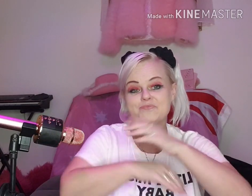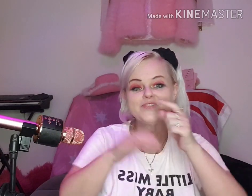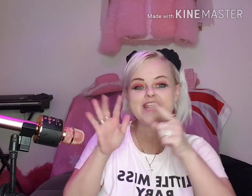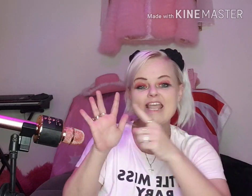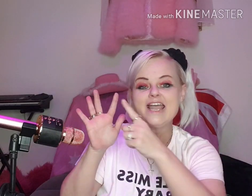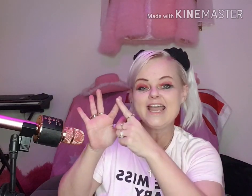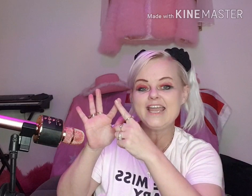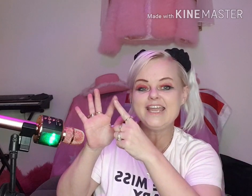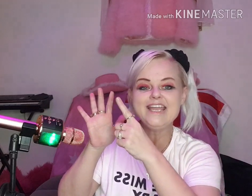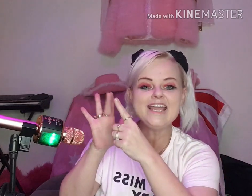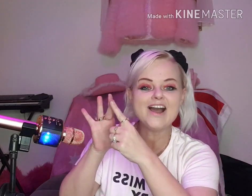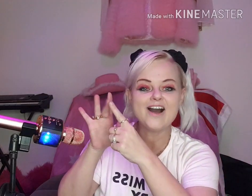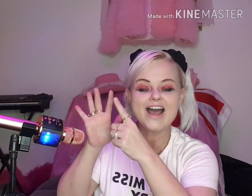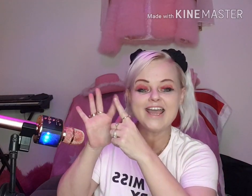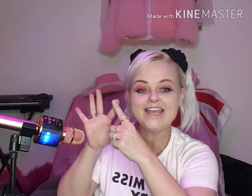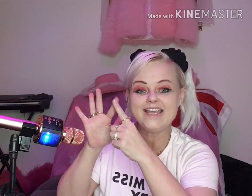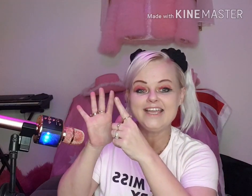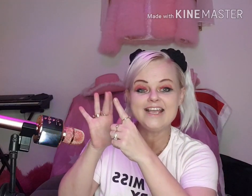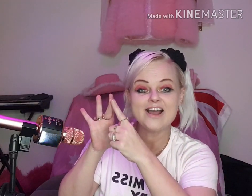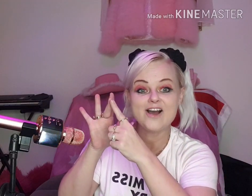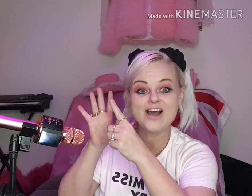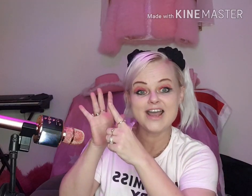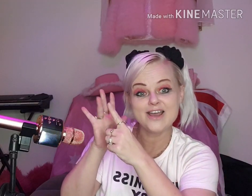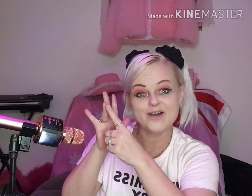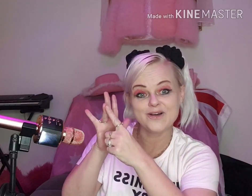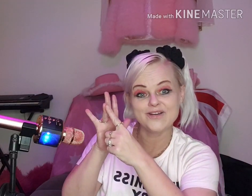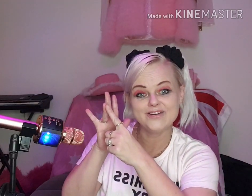E-I-E-I-O.